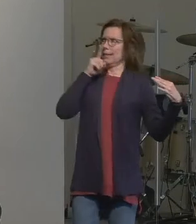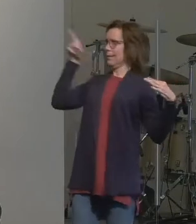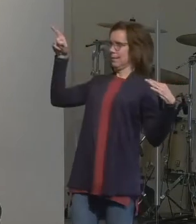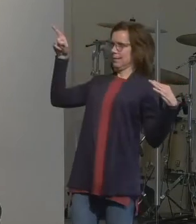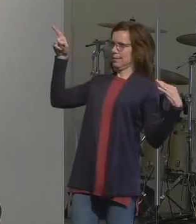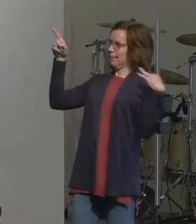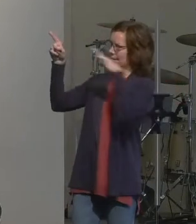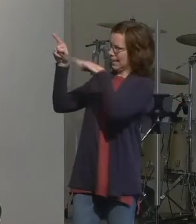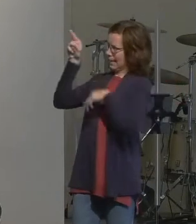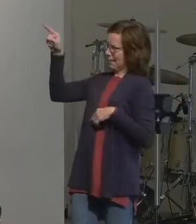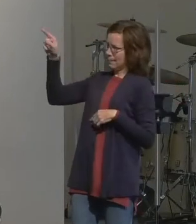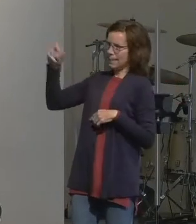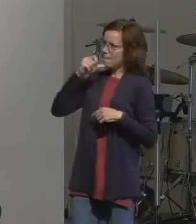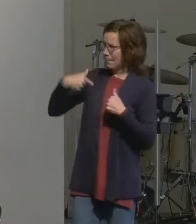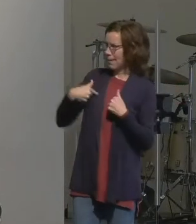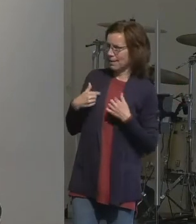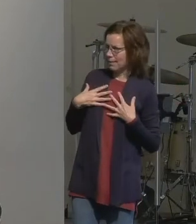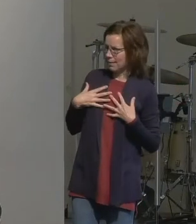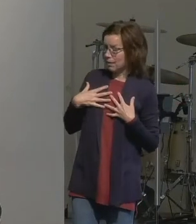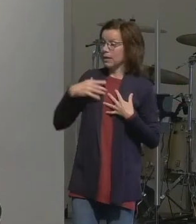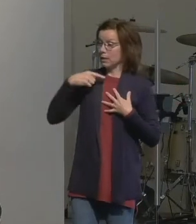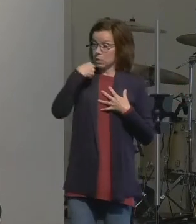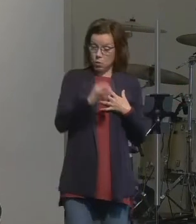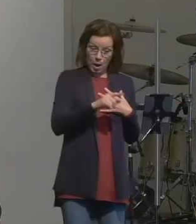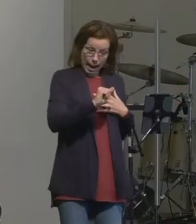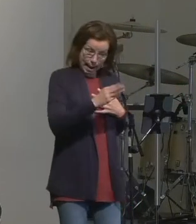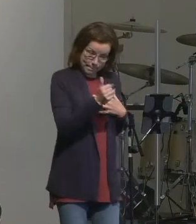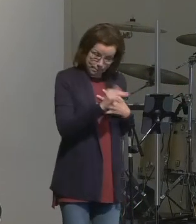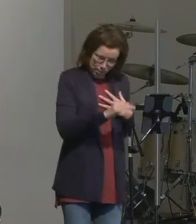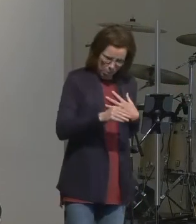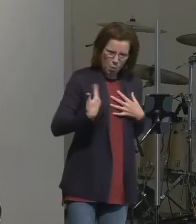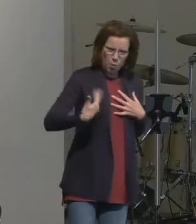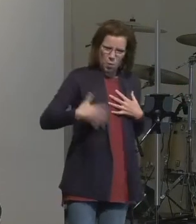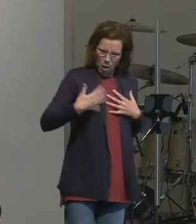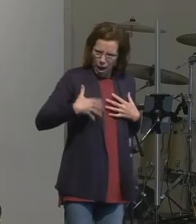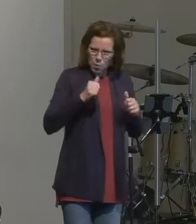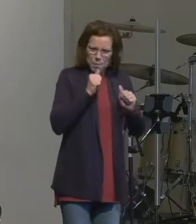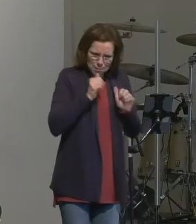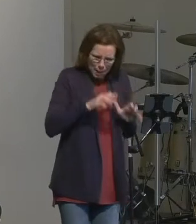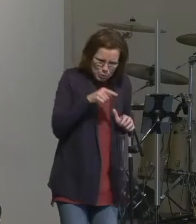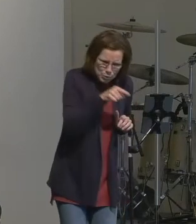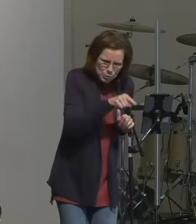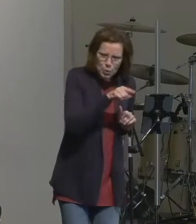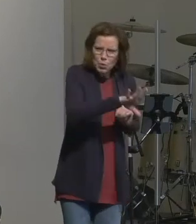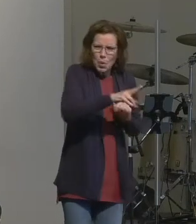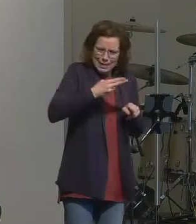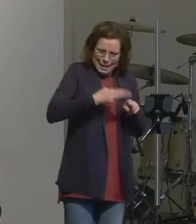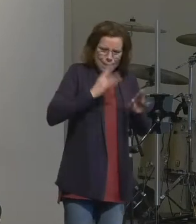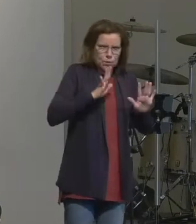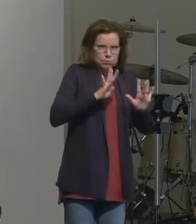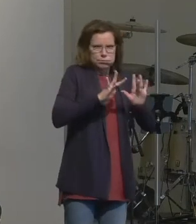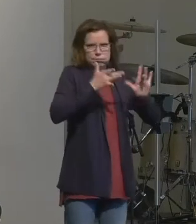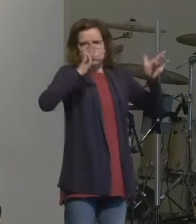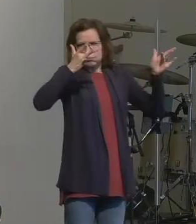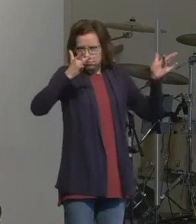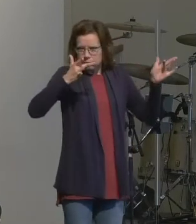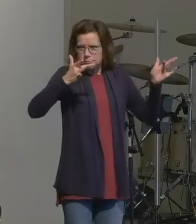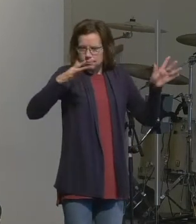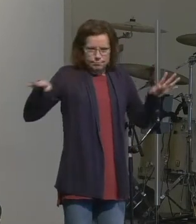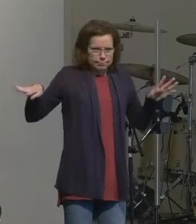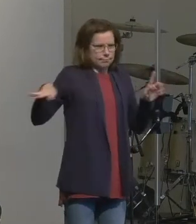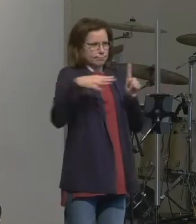and this is what he tells Abram he says I will bless you and I will make your name great so that you will be